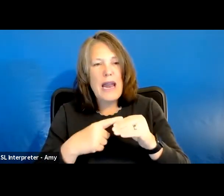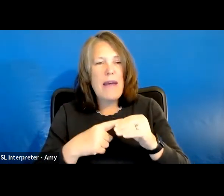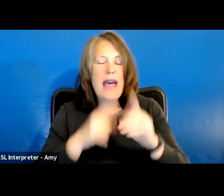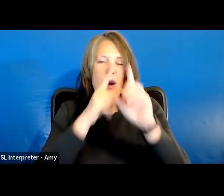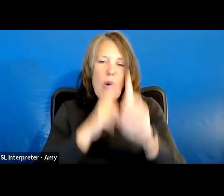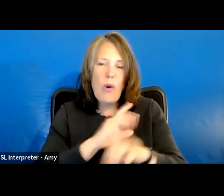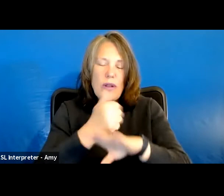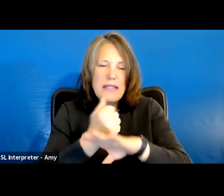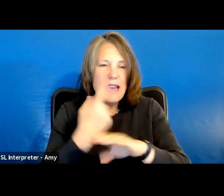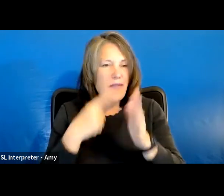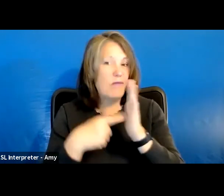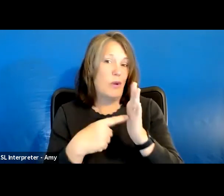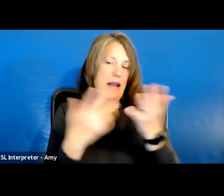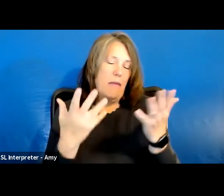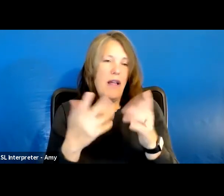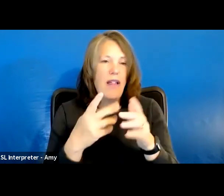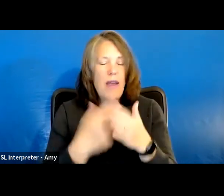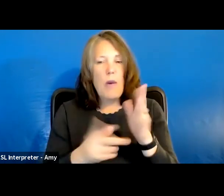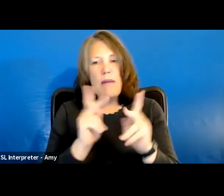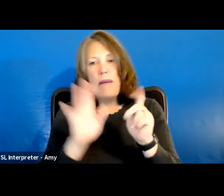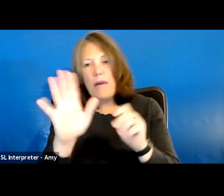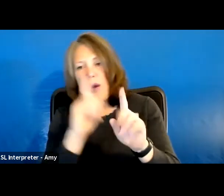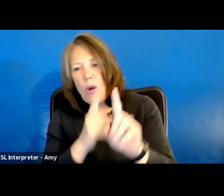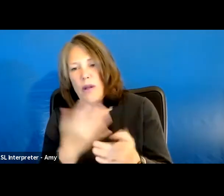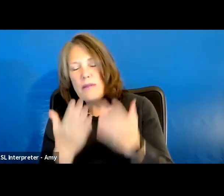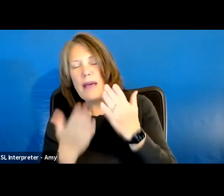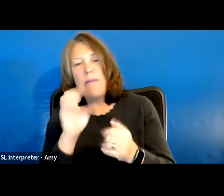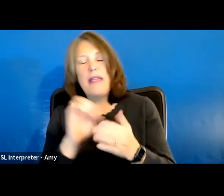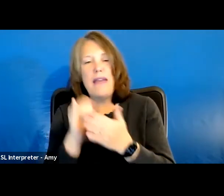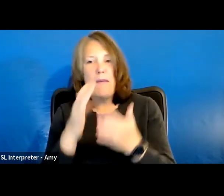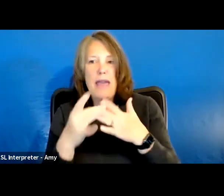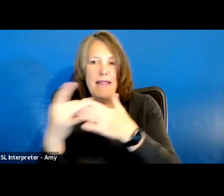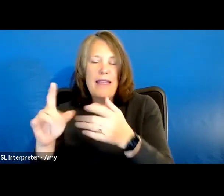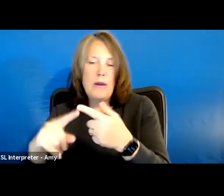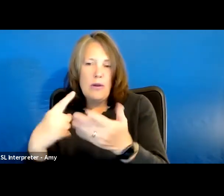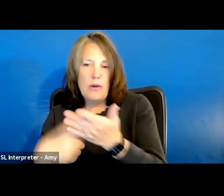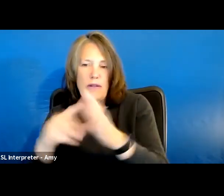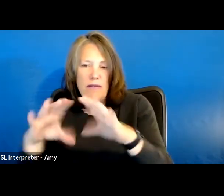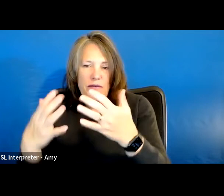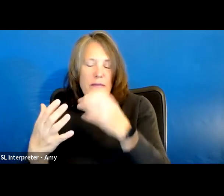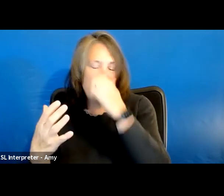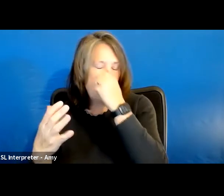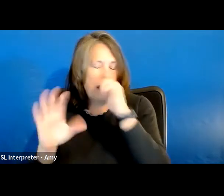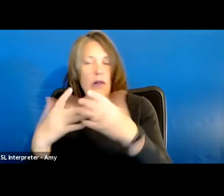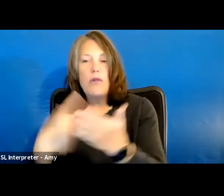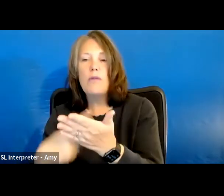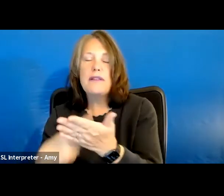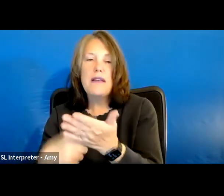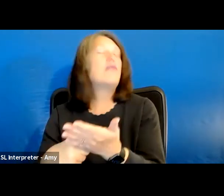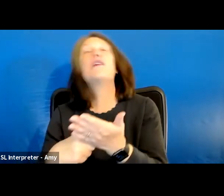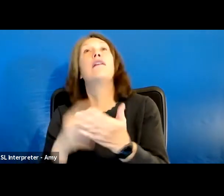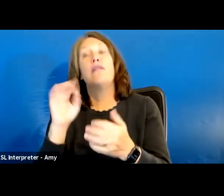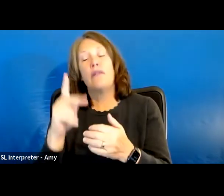for example, and what people's goals might be that might lead into a group discussion about, okay, what, you know,